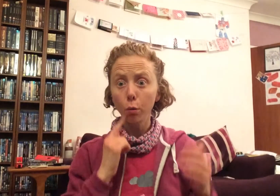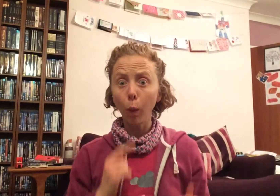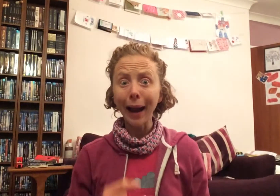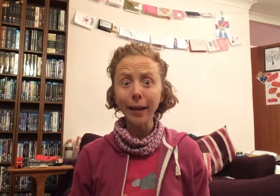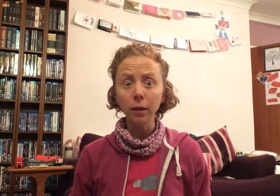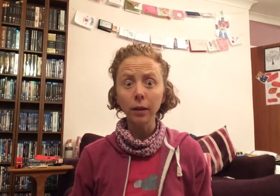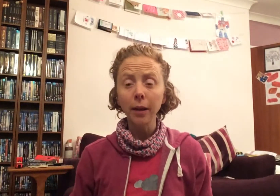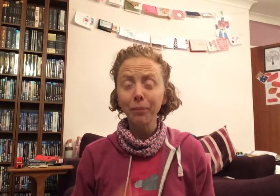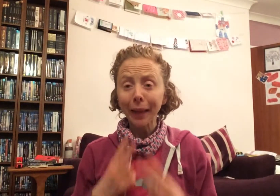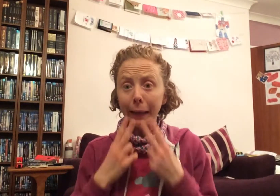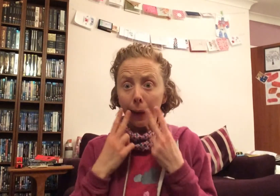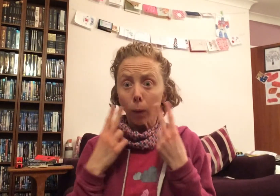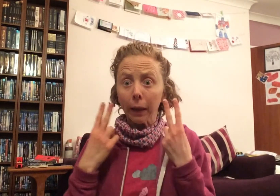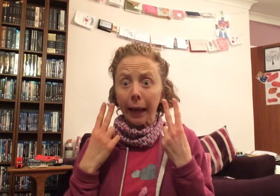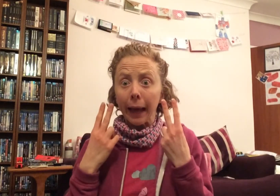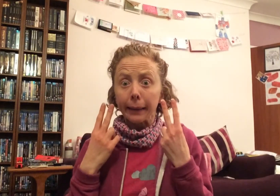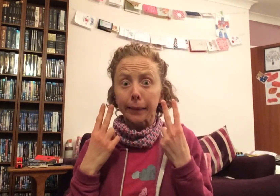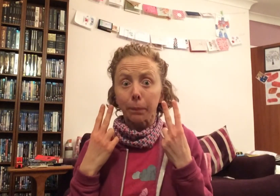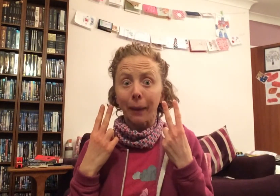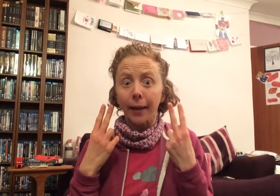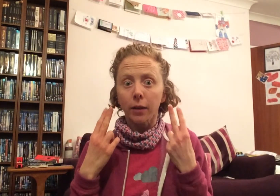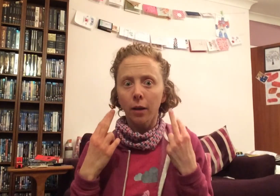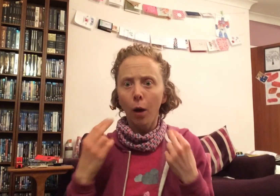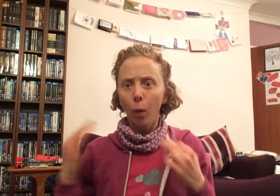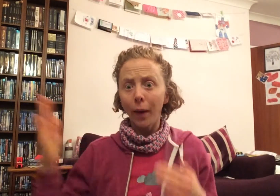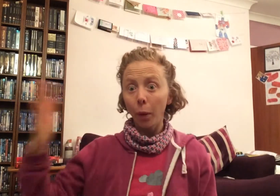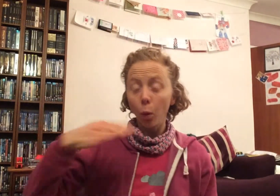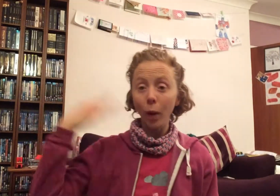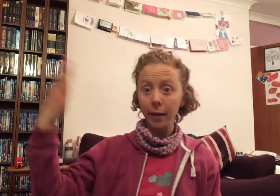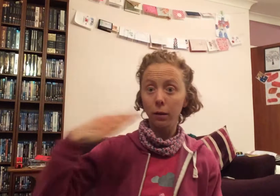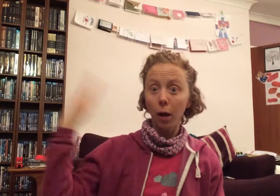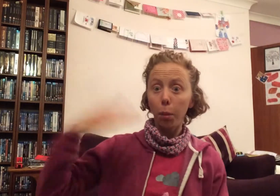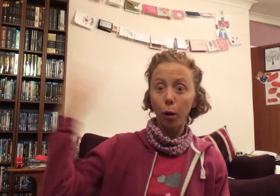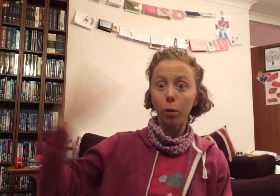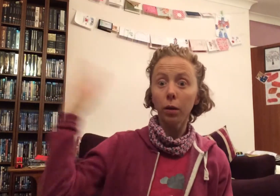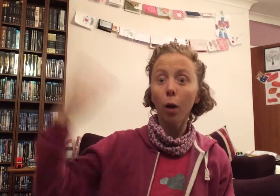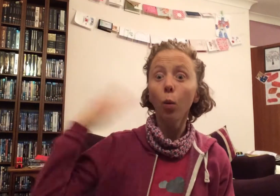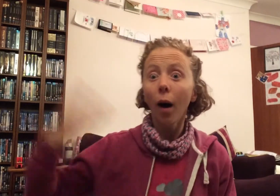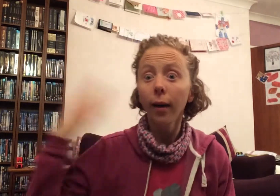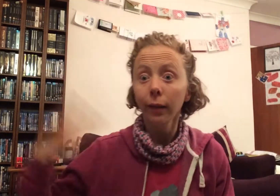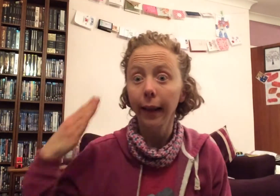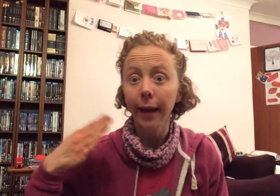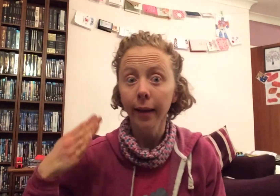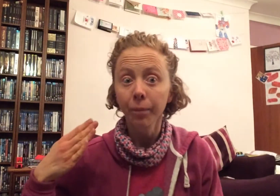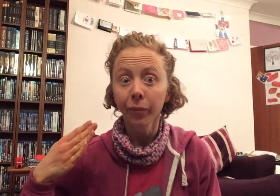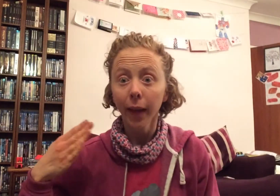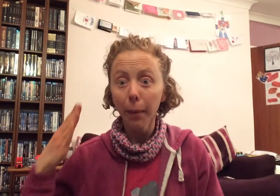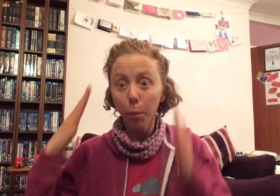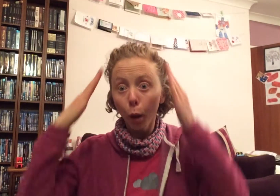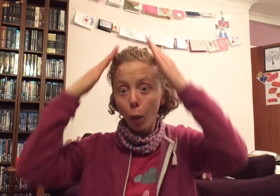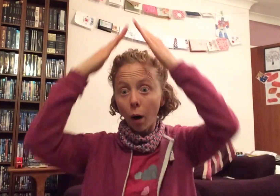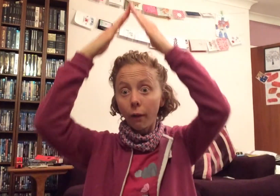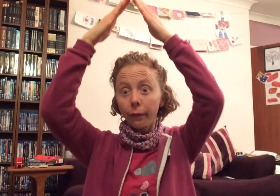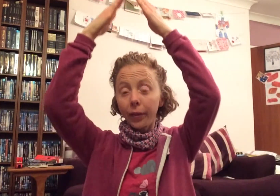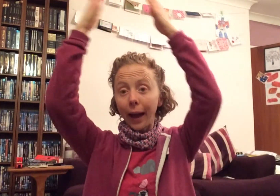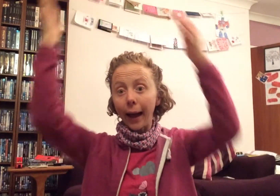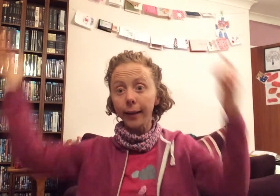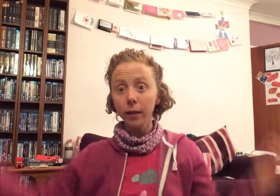wailed, and how the cat spat, when the wind blew so wildly, it blew off the hat.